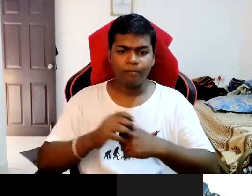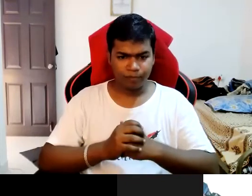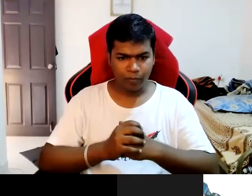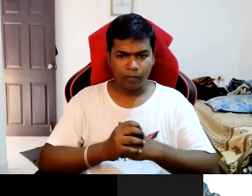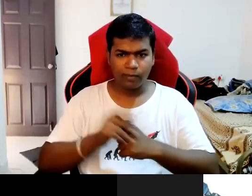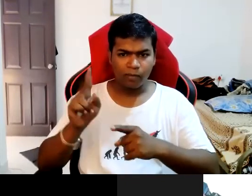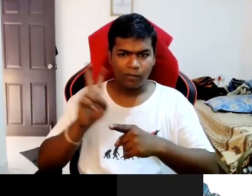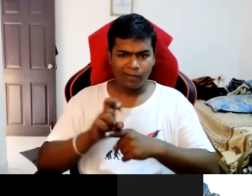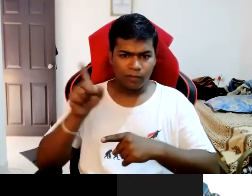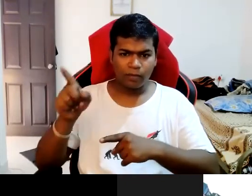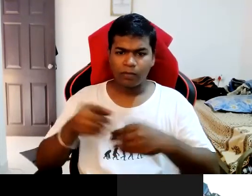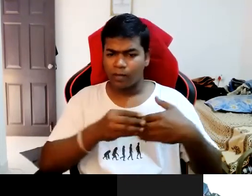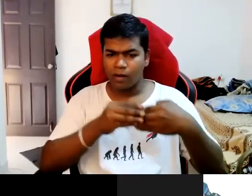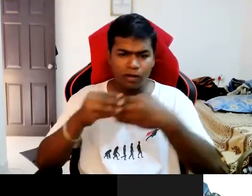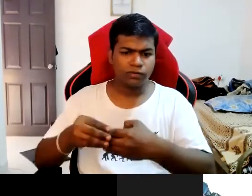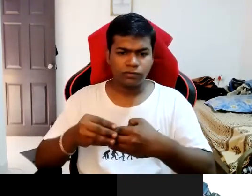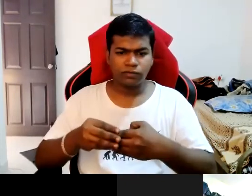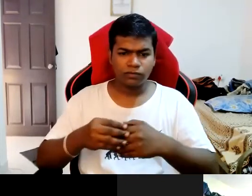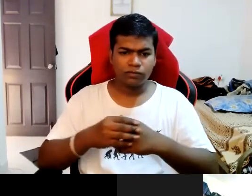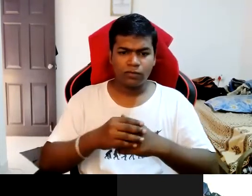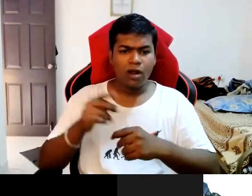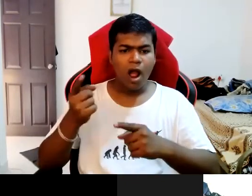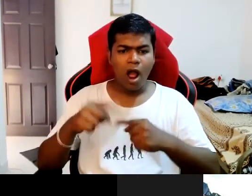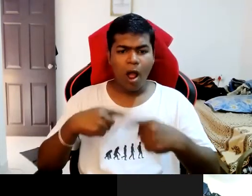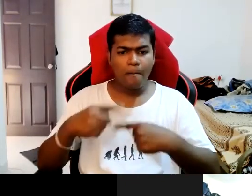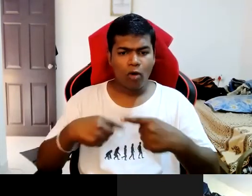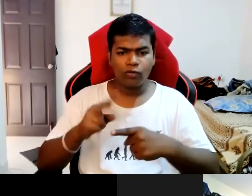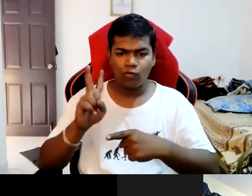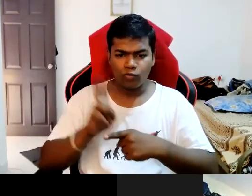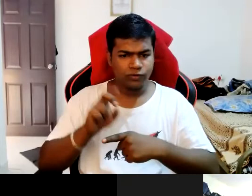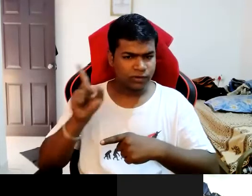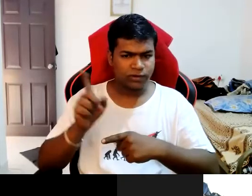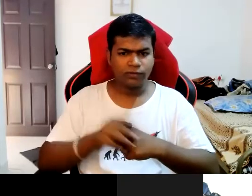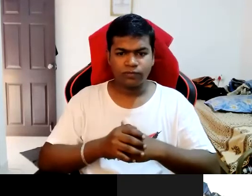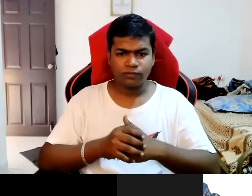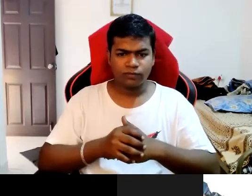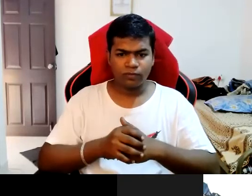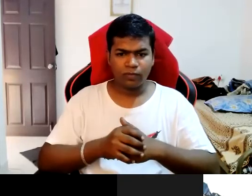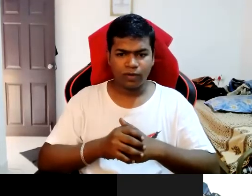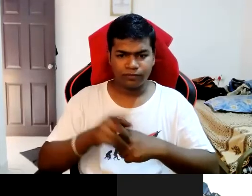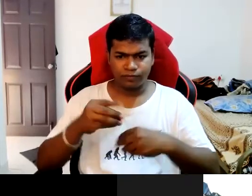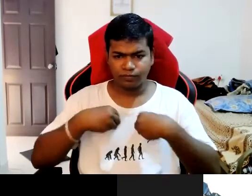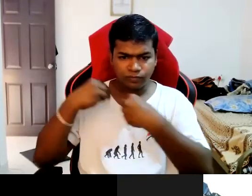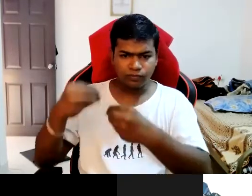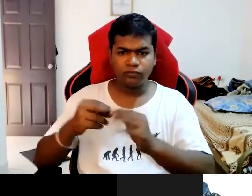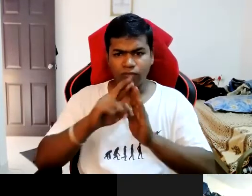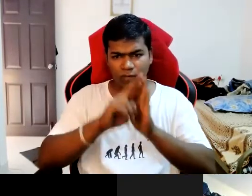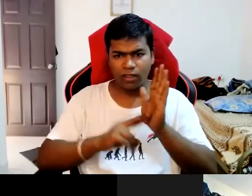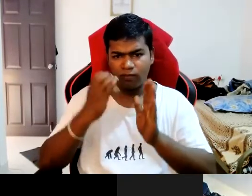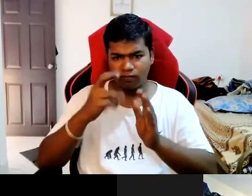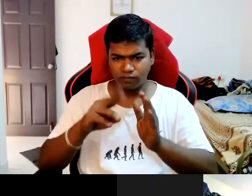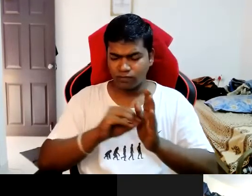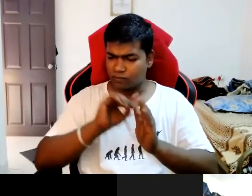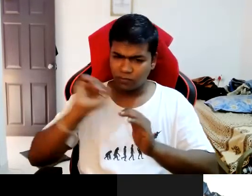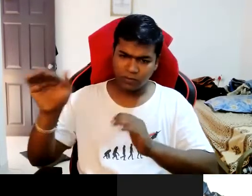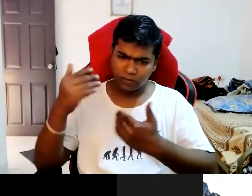She was introduced to me about Viseesh. So there I got I given my resume and